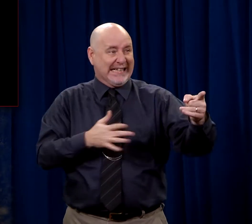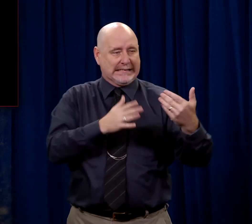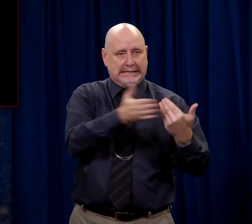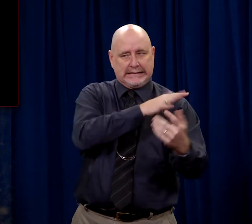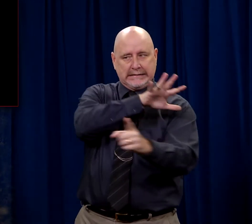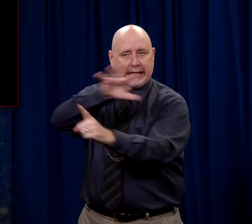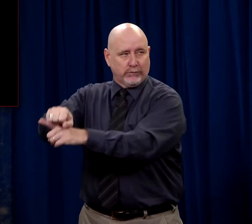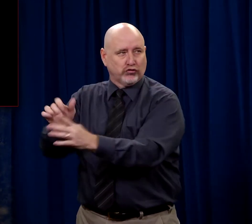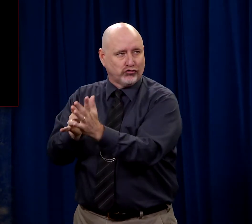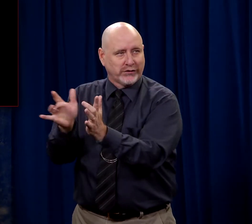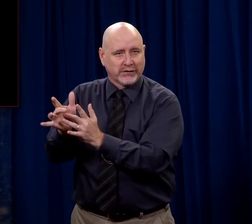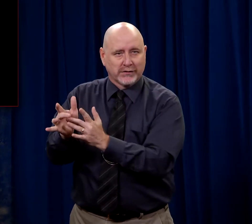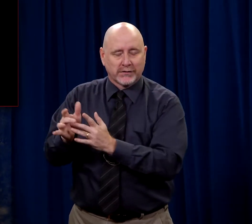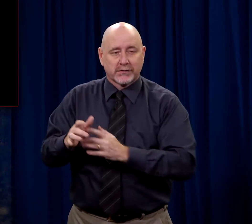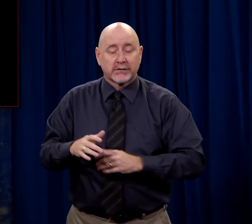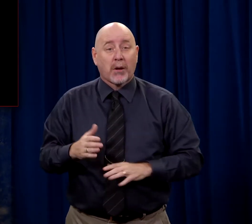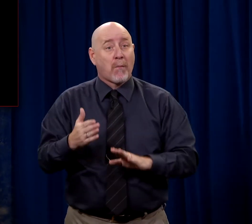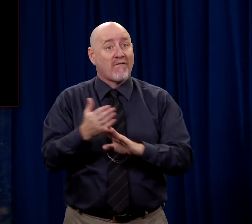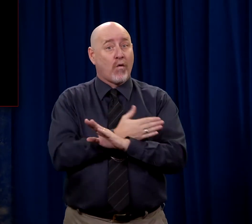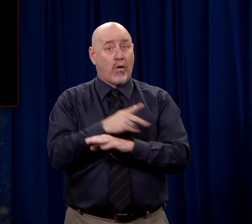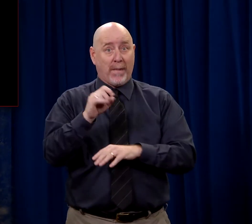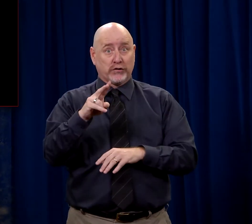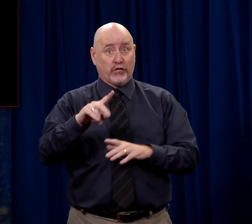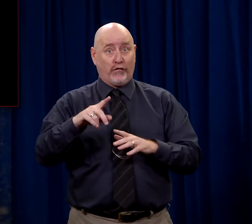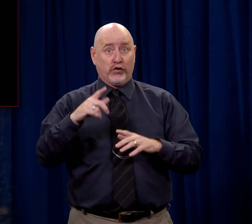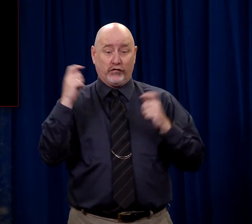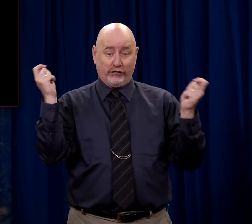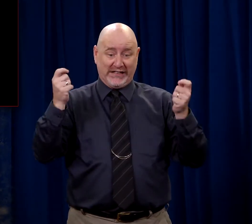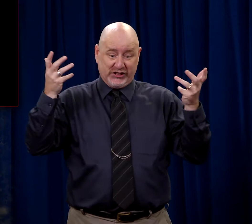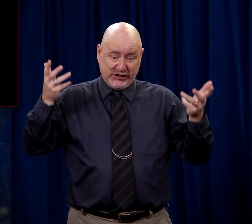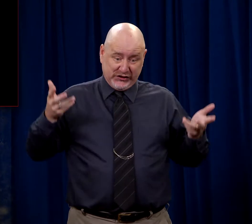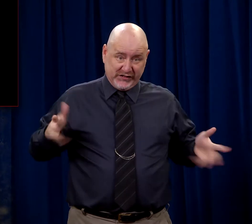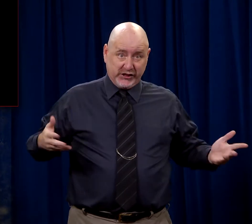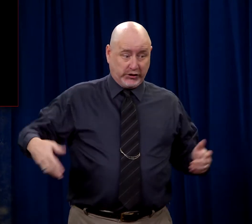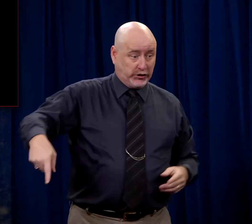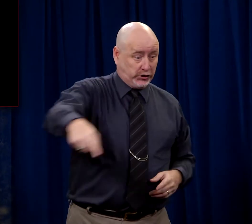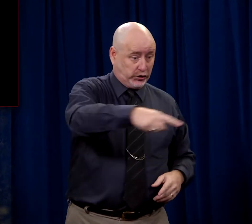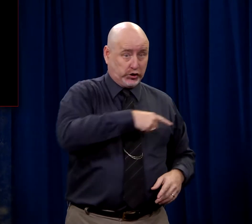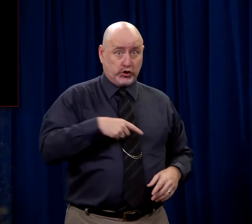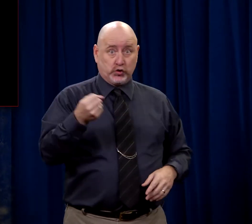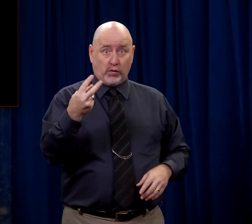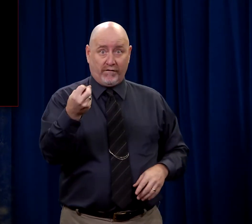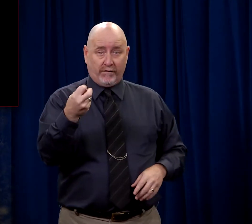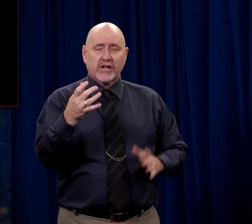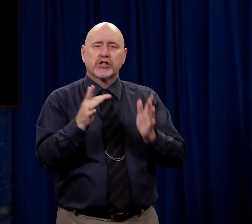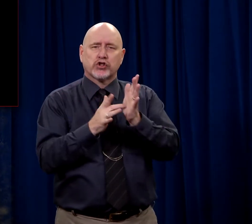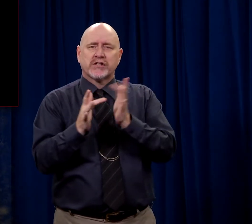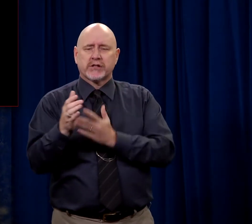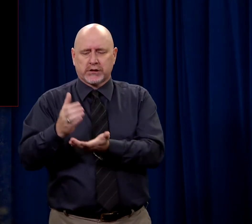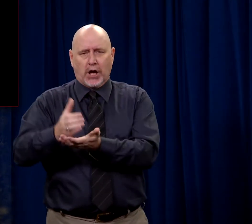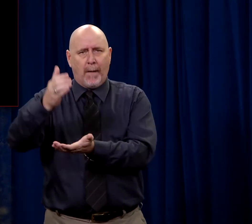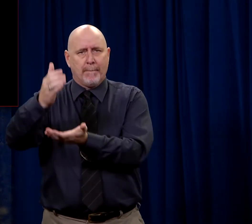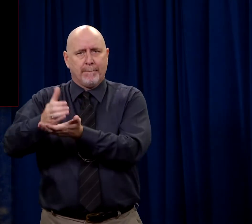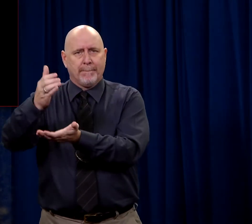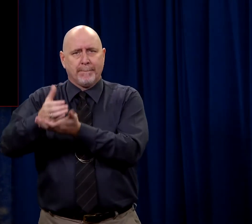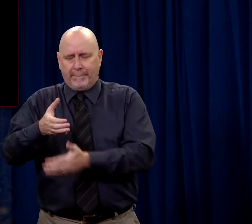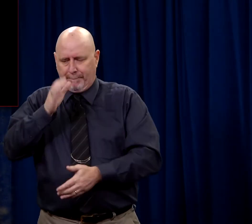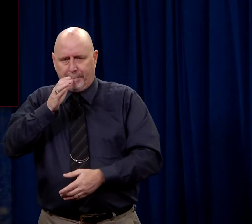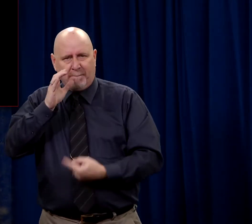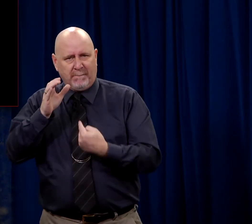this Jesus. But before the Passover feast was finished with His disciples, He took the cup from which He